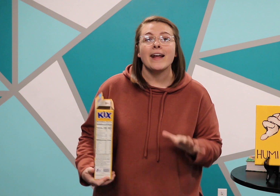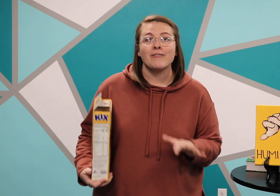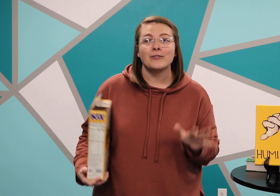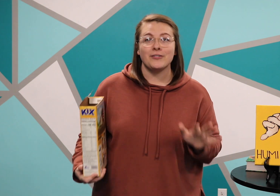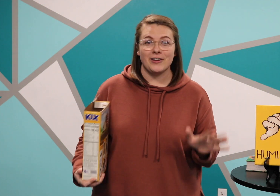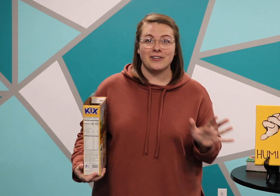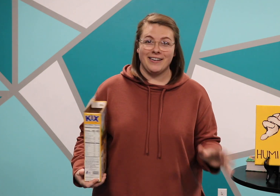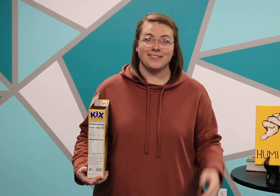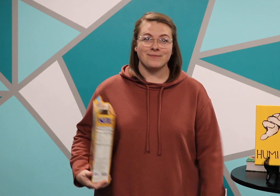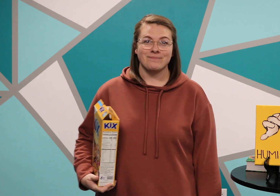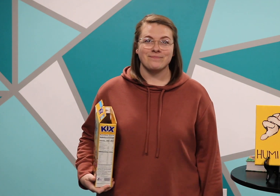everyone's favorite is.